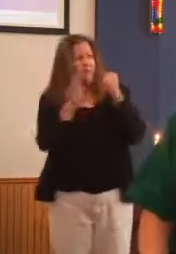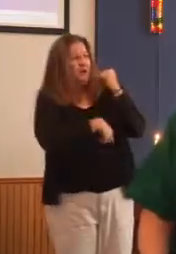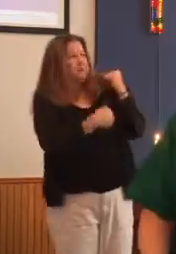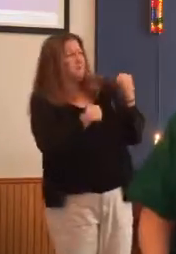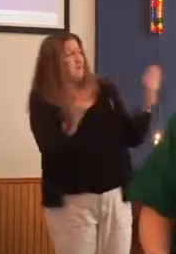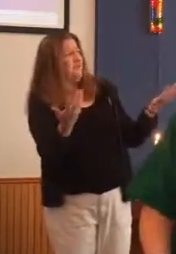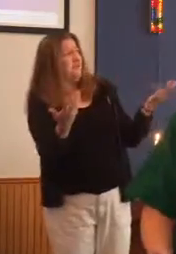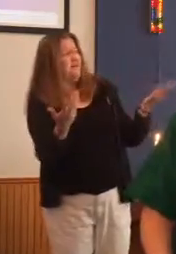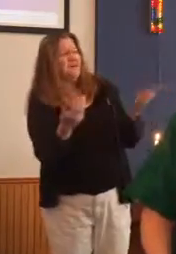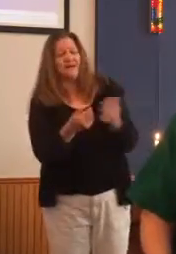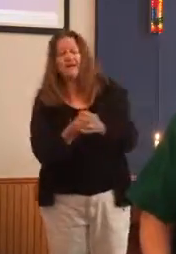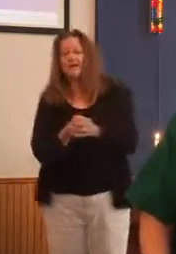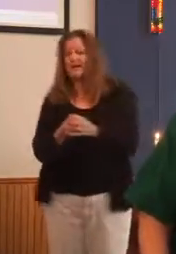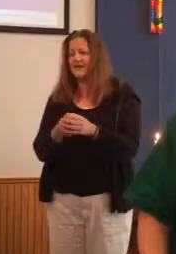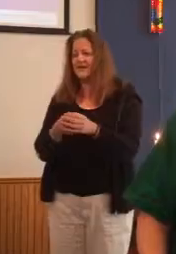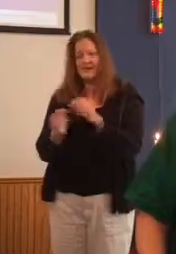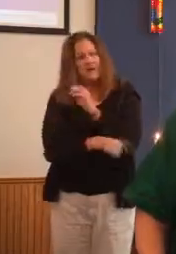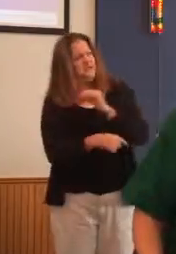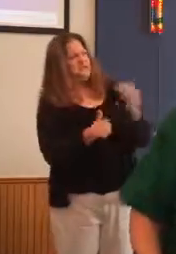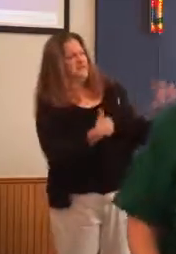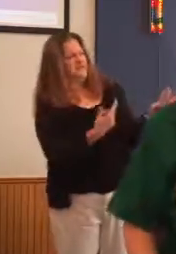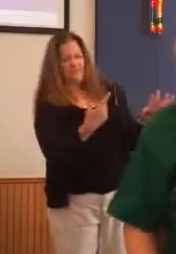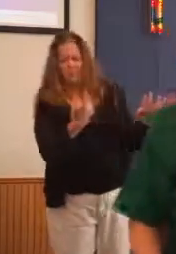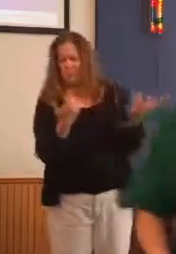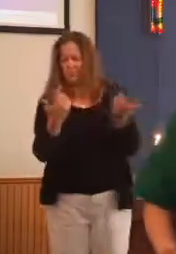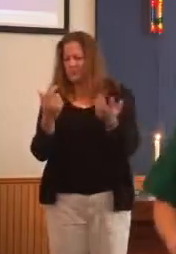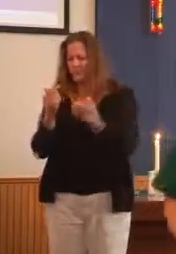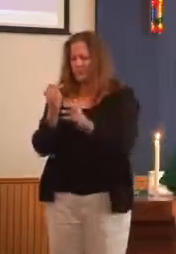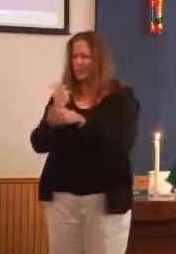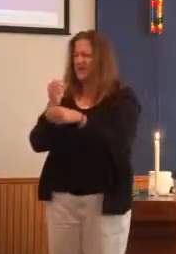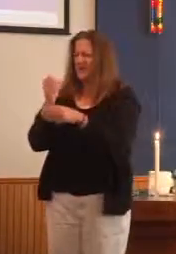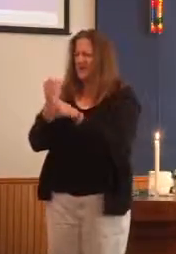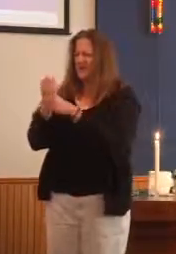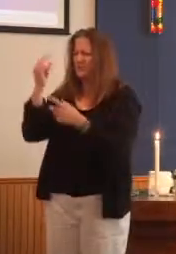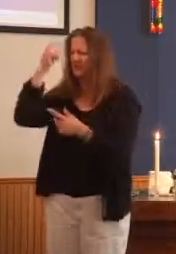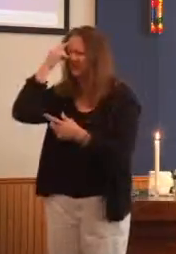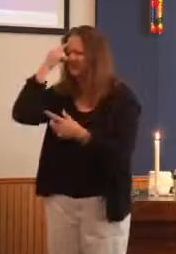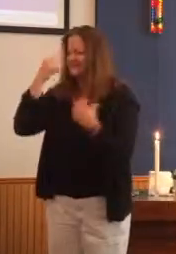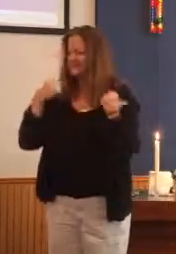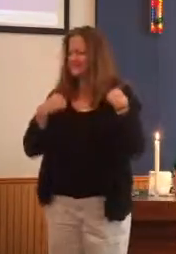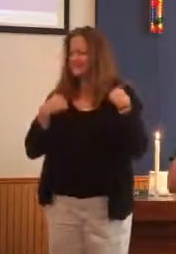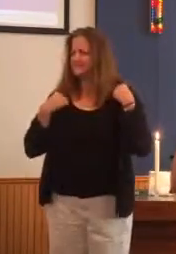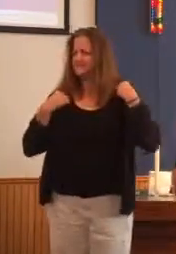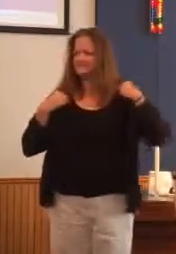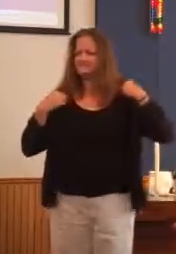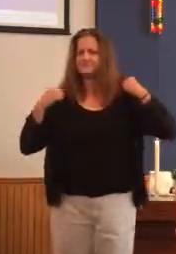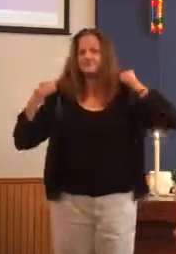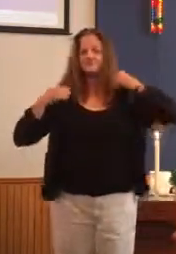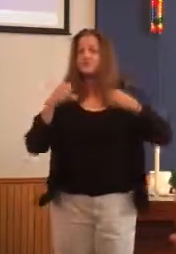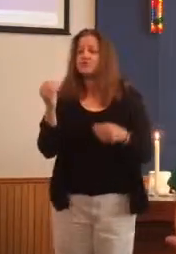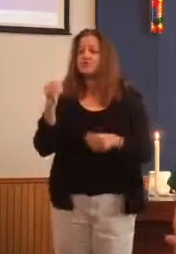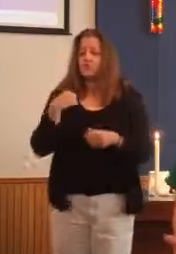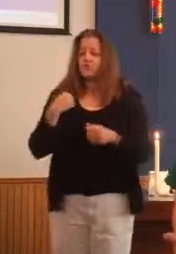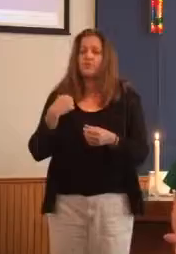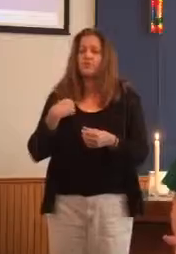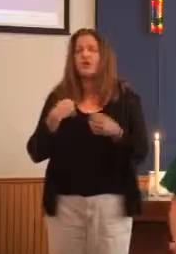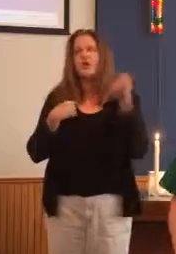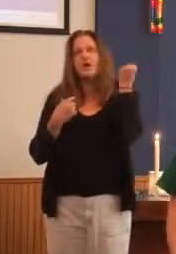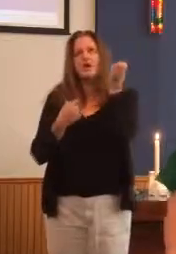What good is that? What good is that? So when we carry that grudge, what does it do? It